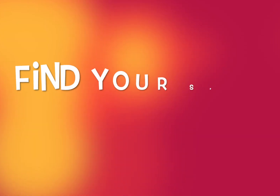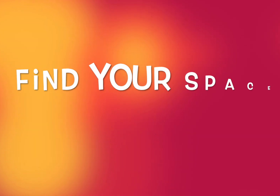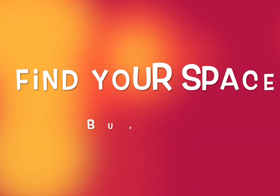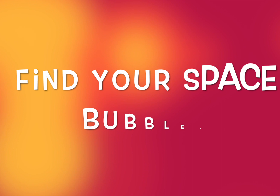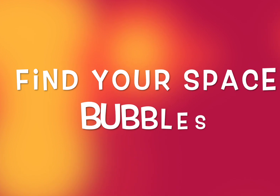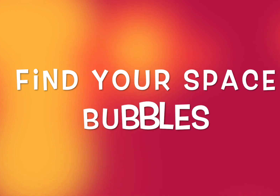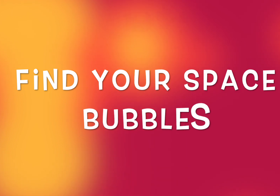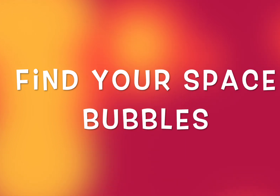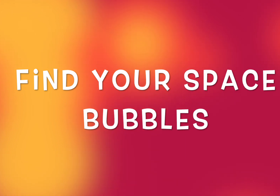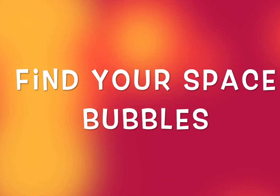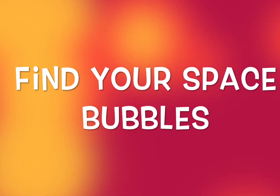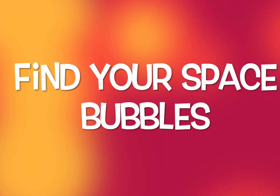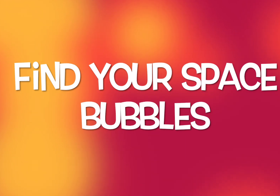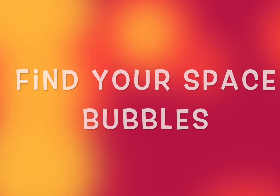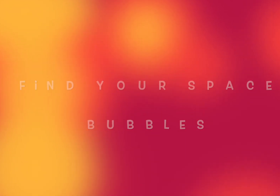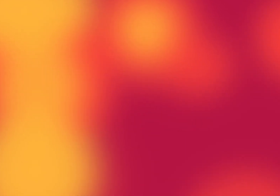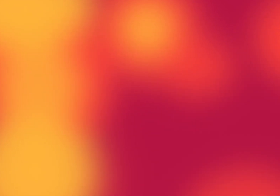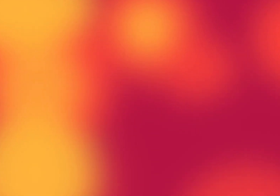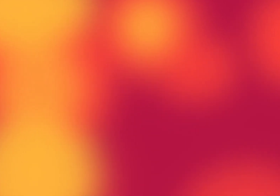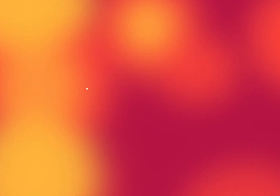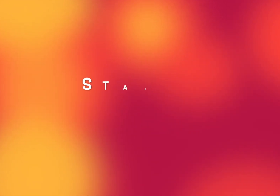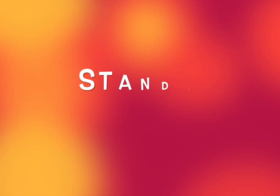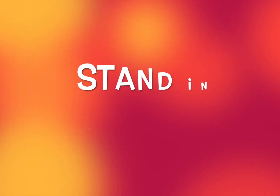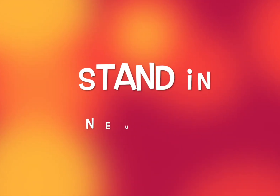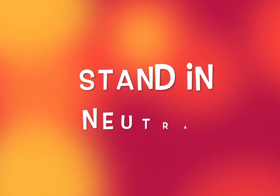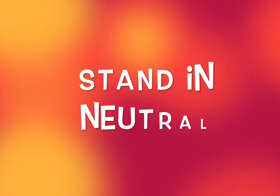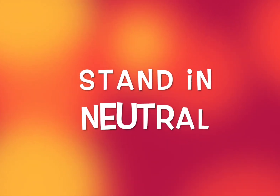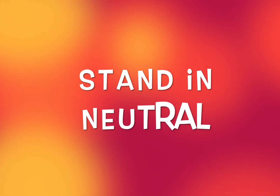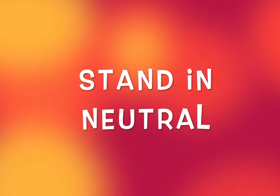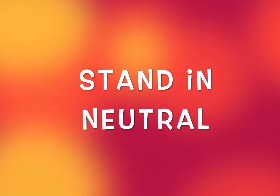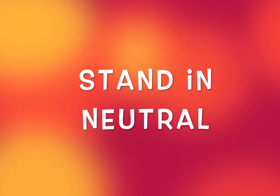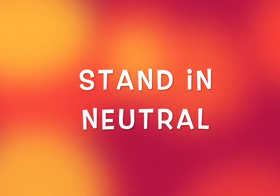Find your space bubbles, then stand in neutral.